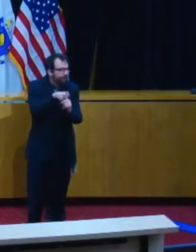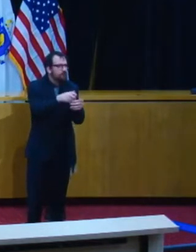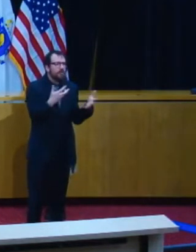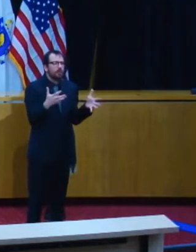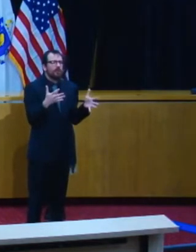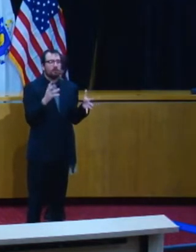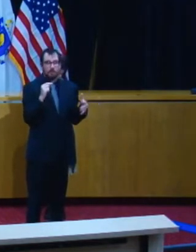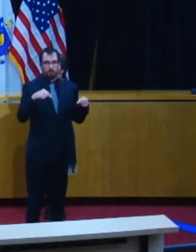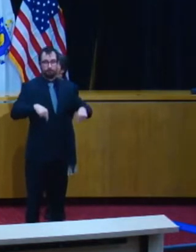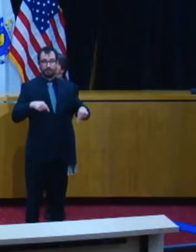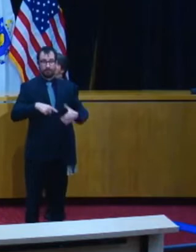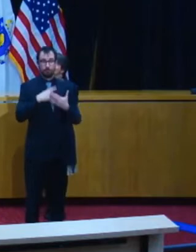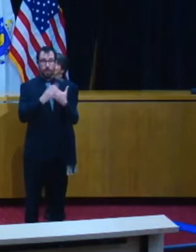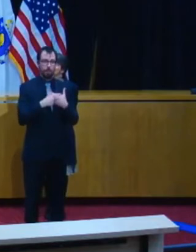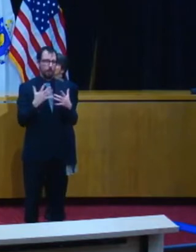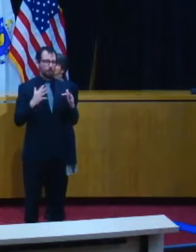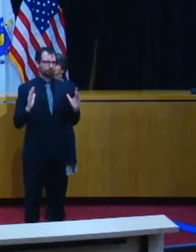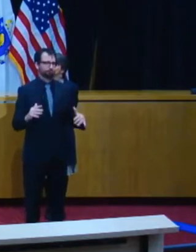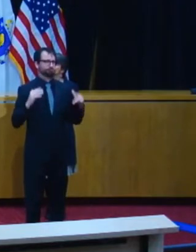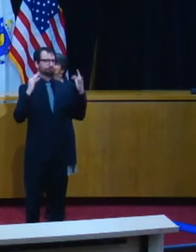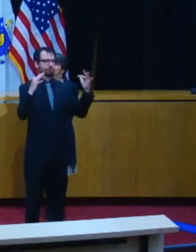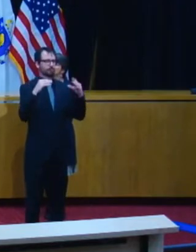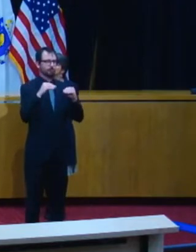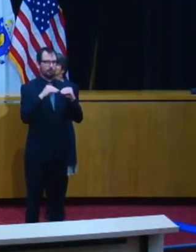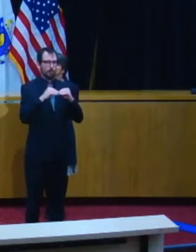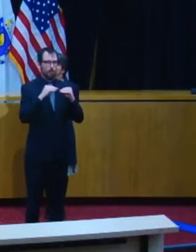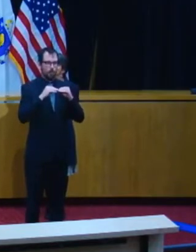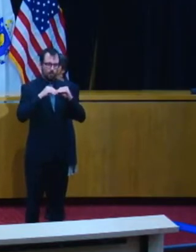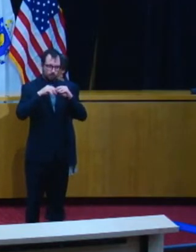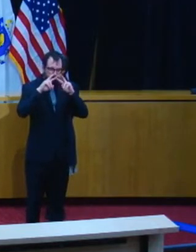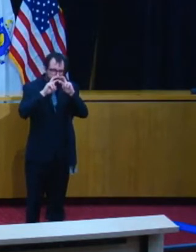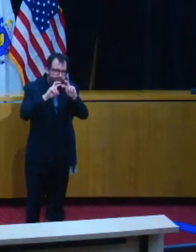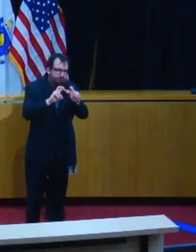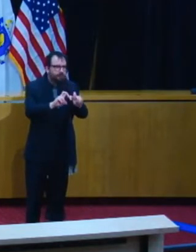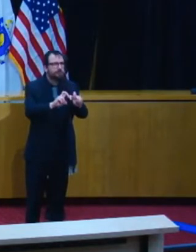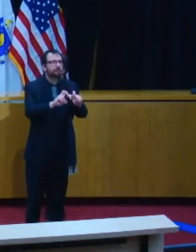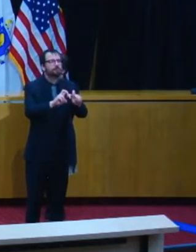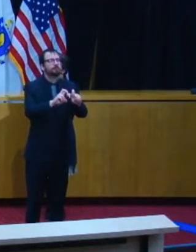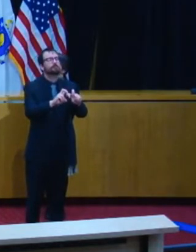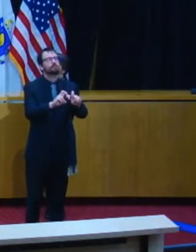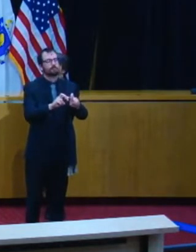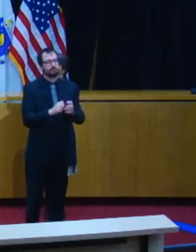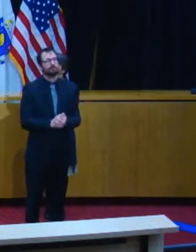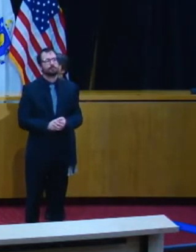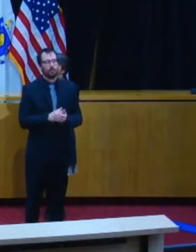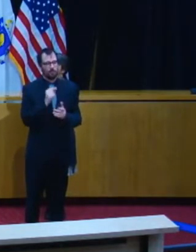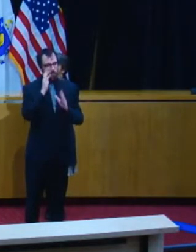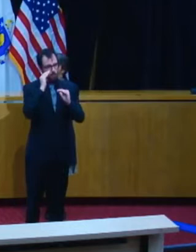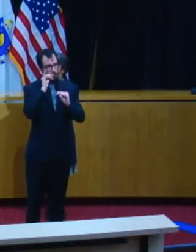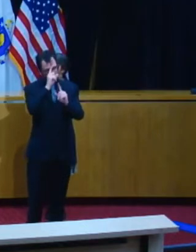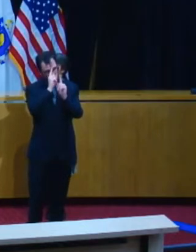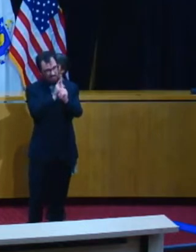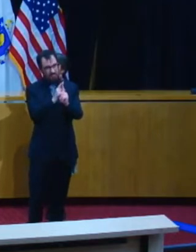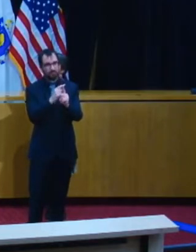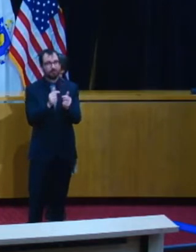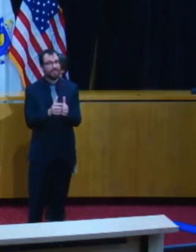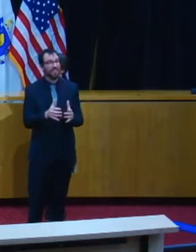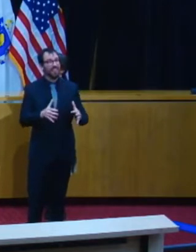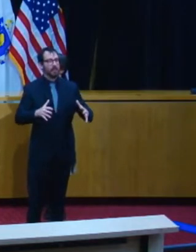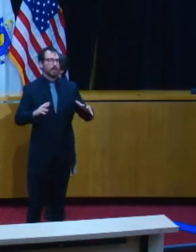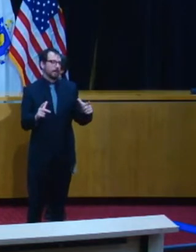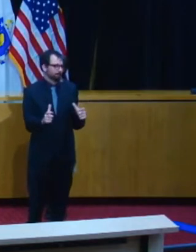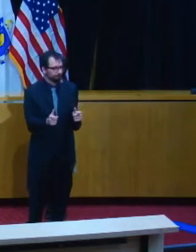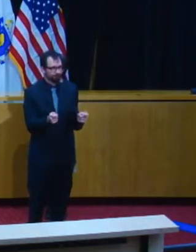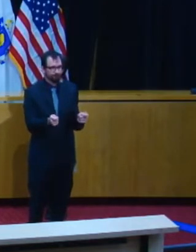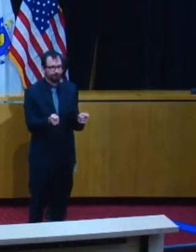approach that we hope can be highly effective at slowing the spread of this highly infectious disease. And to be successful, it will